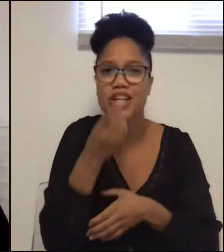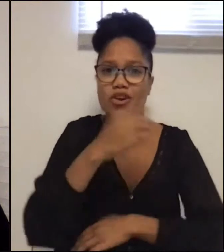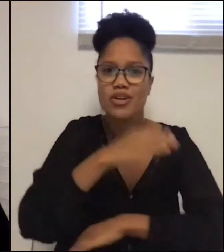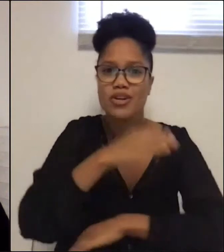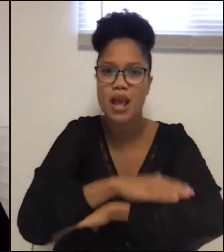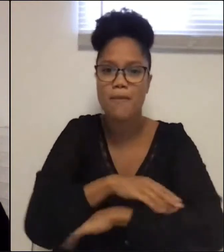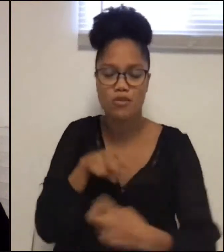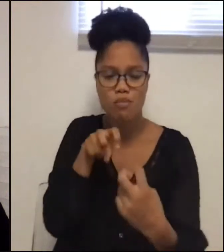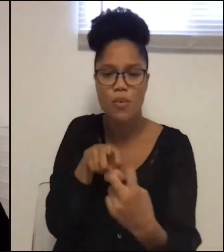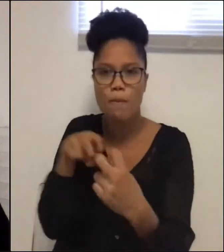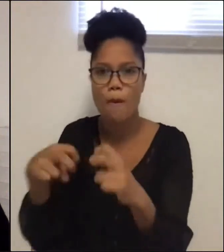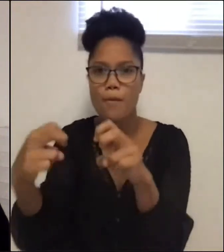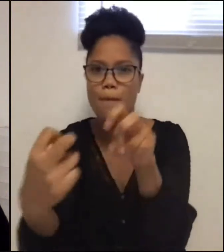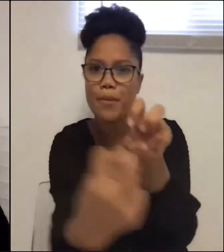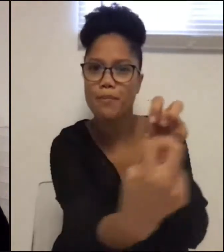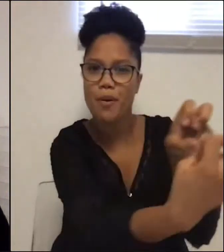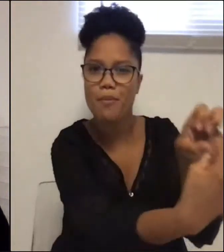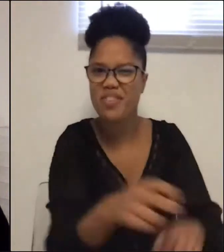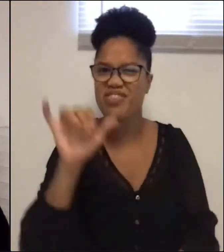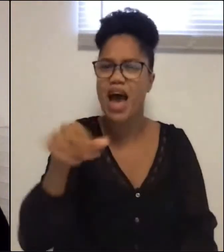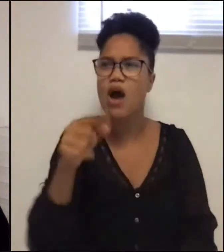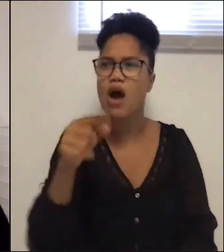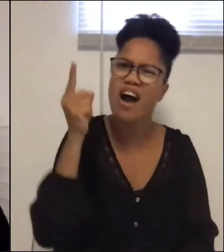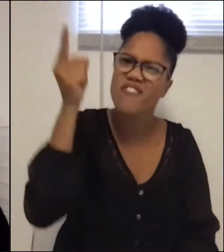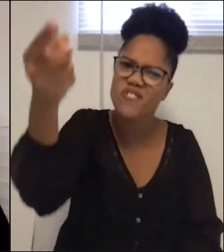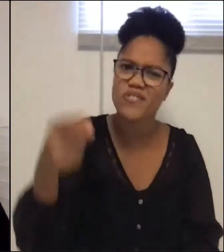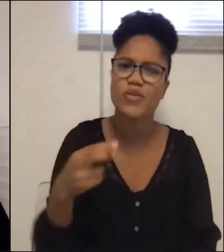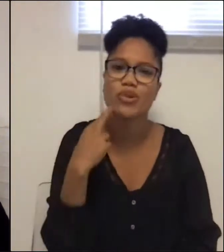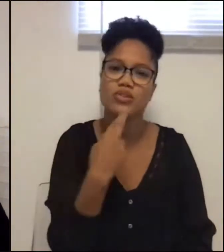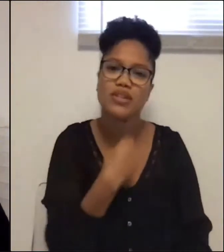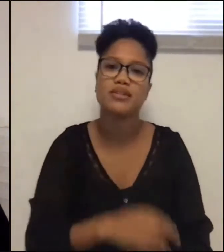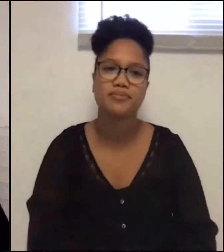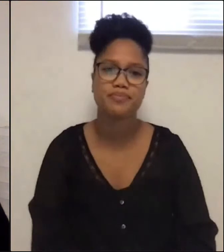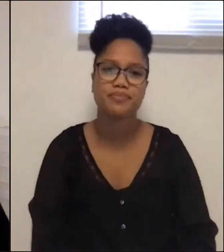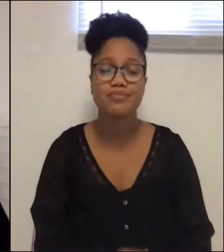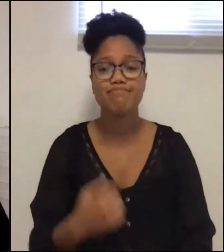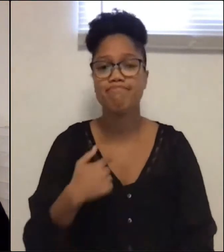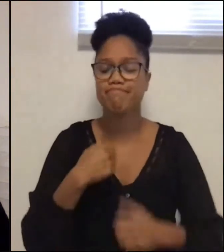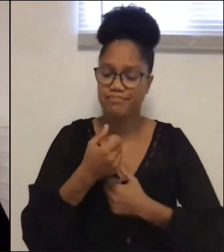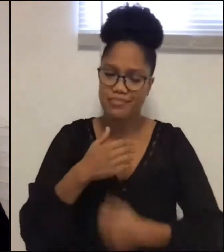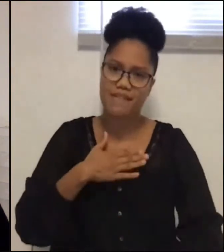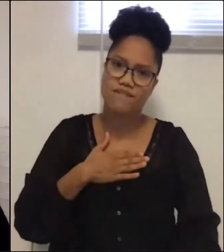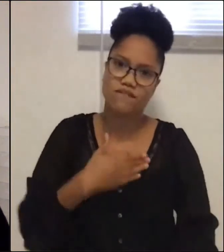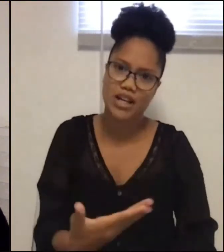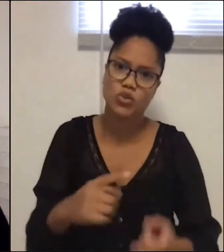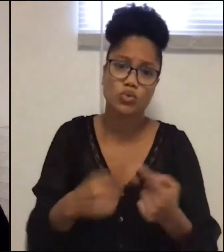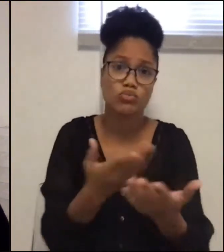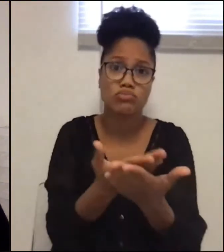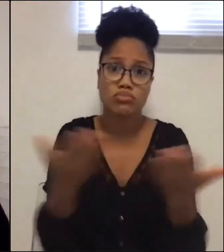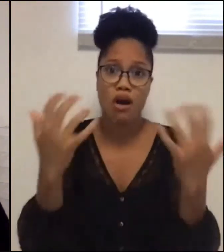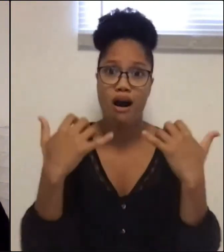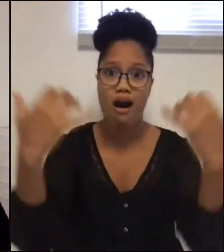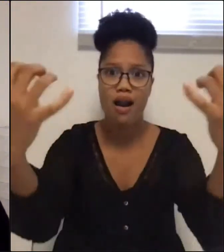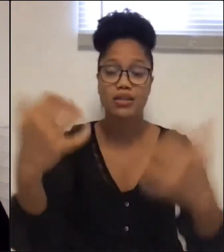of out-of-the-way restaurants. This I'd confessed to a rapt audience of new